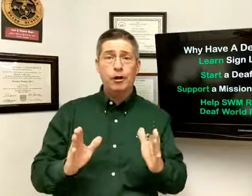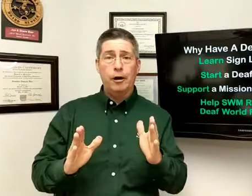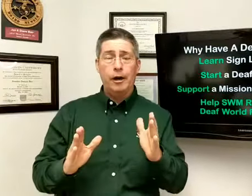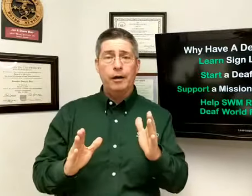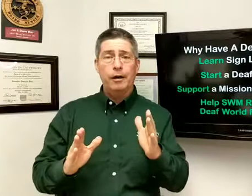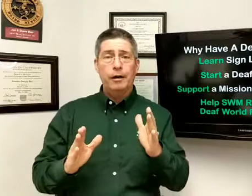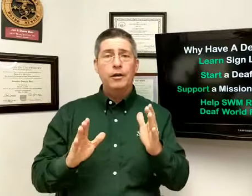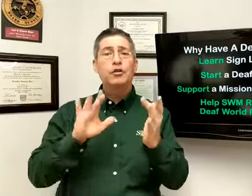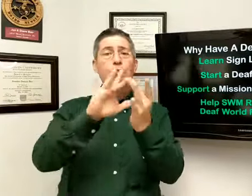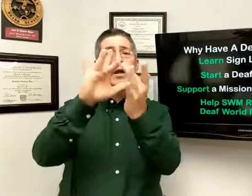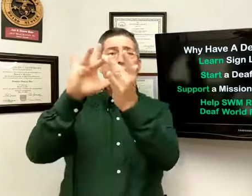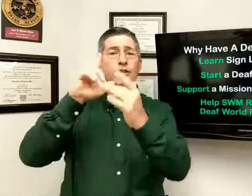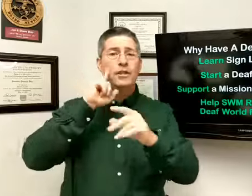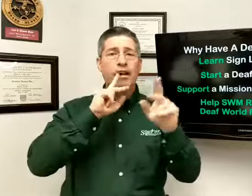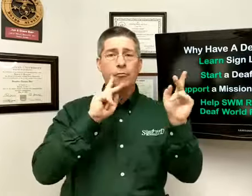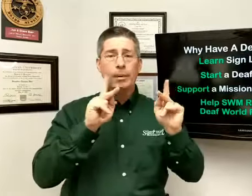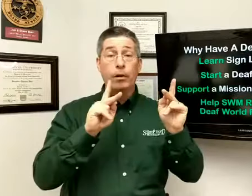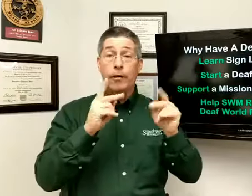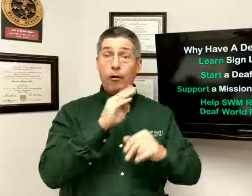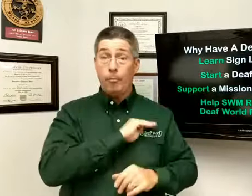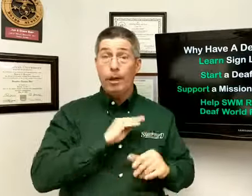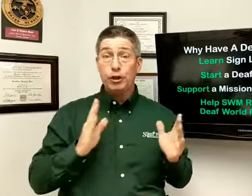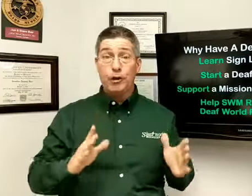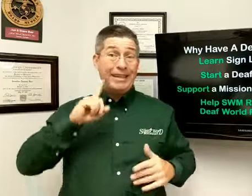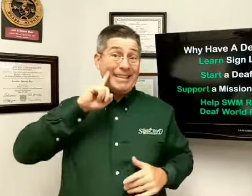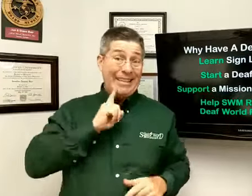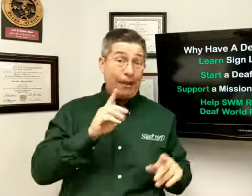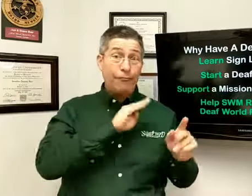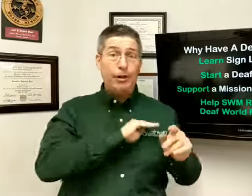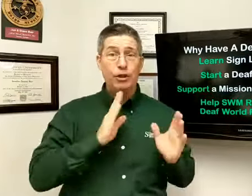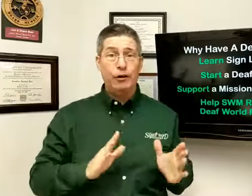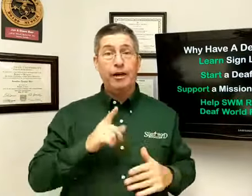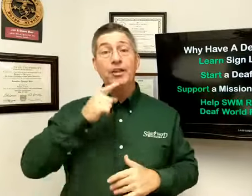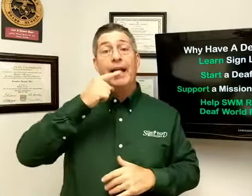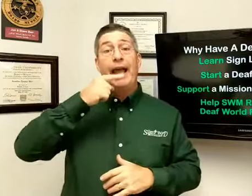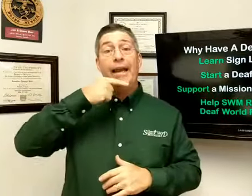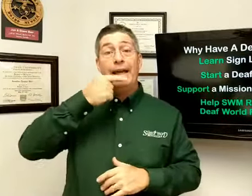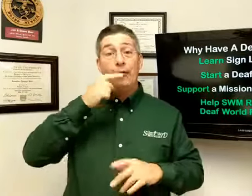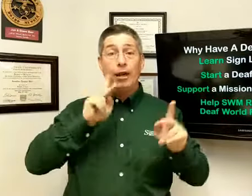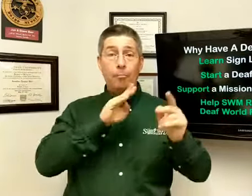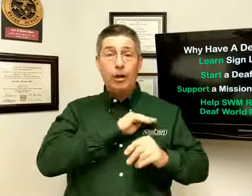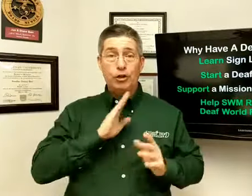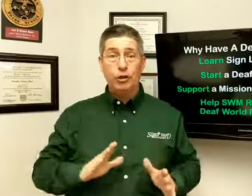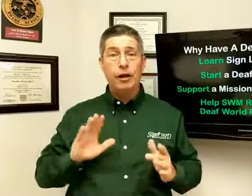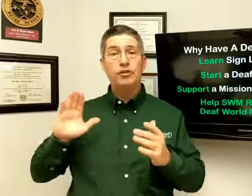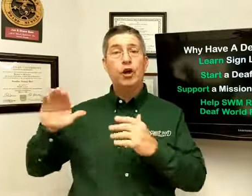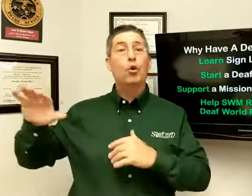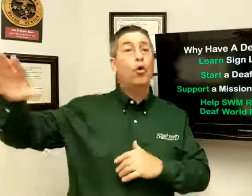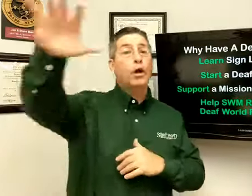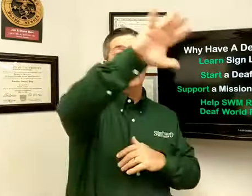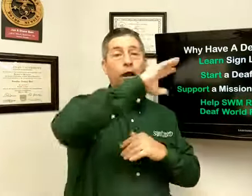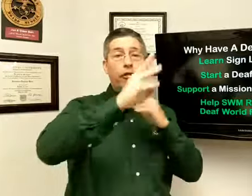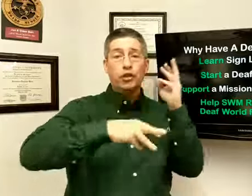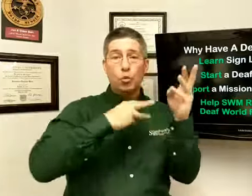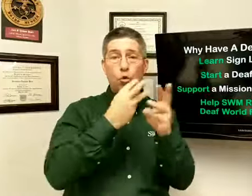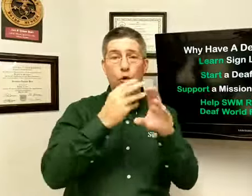to reach deaf people. There are missionaries, deaf missionaries, and hearing missionaries that are going around this world